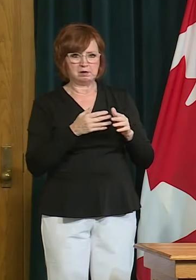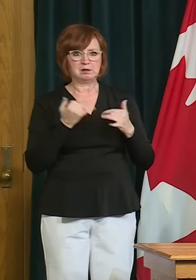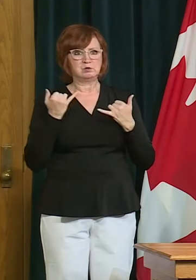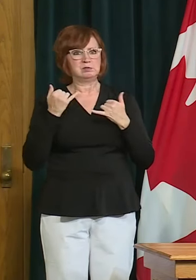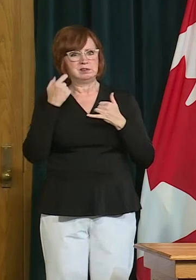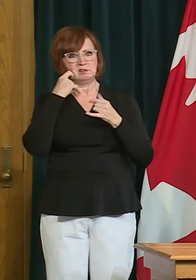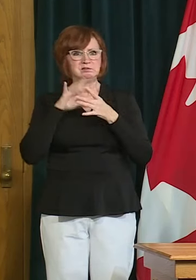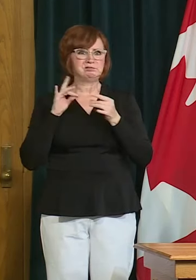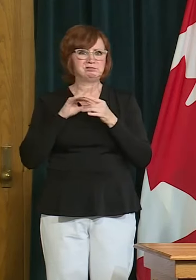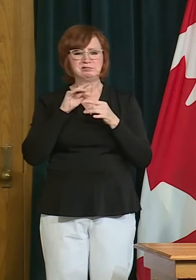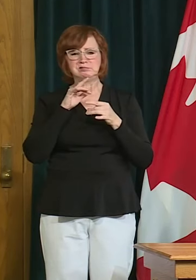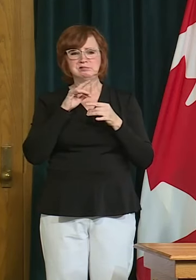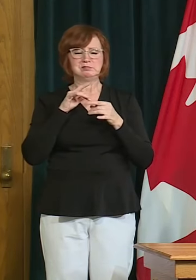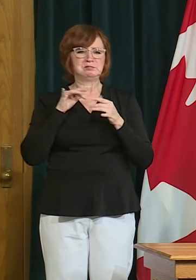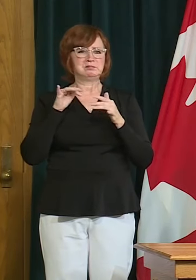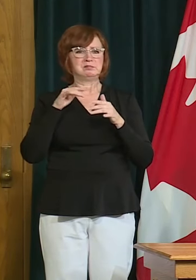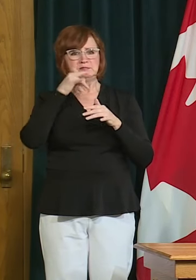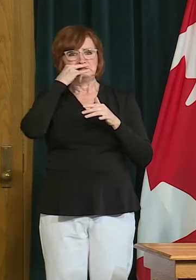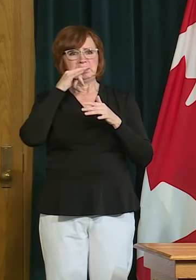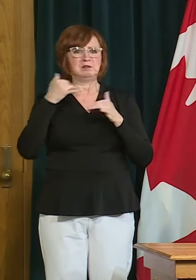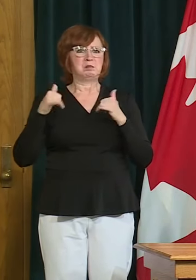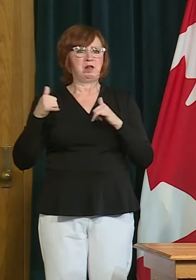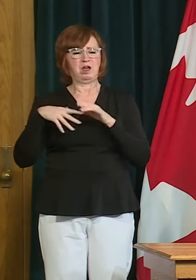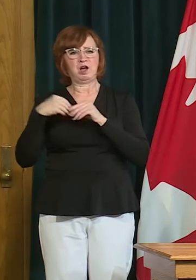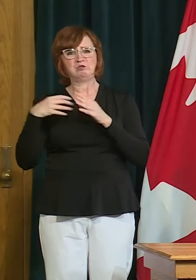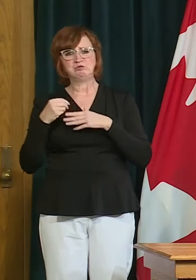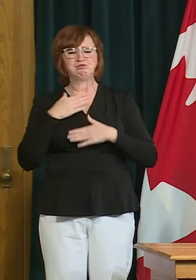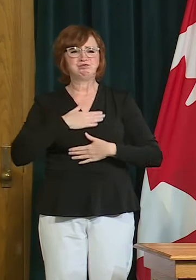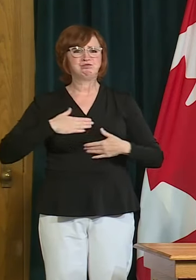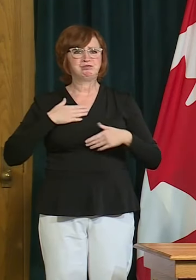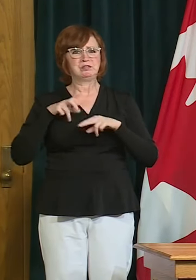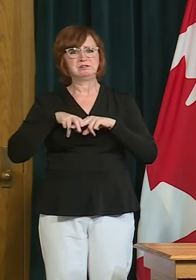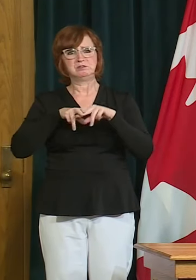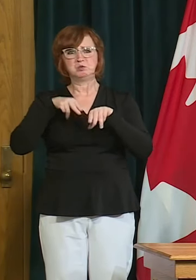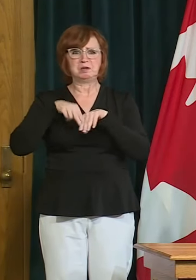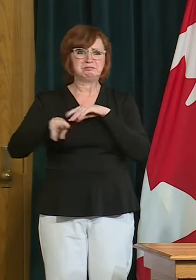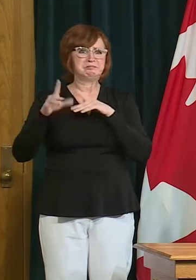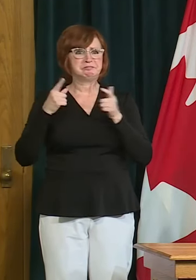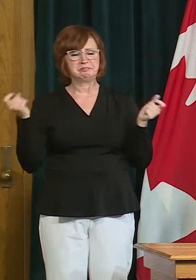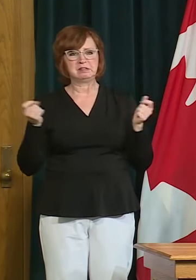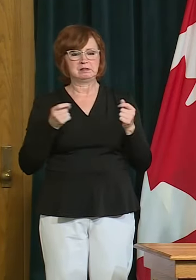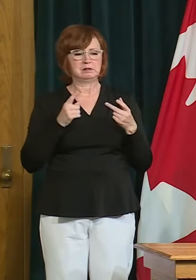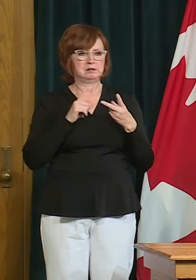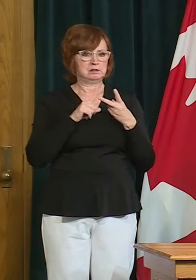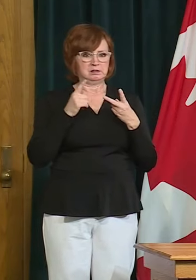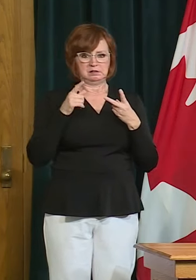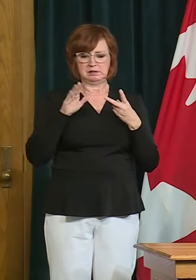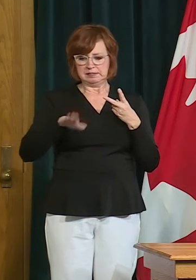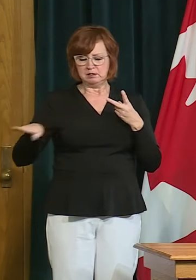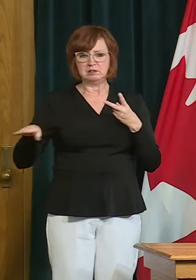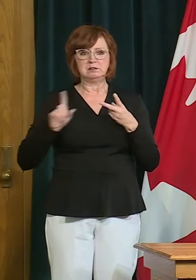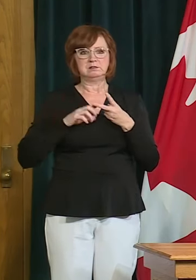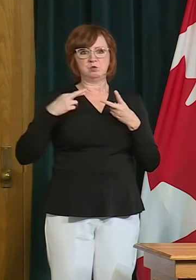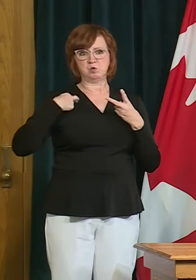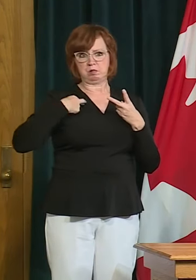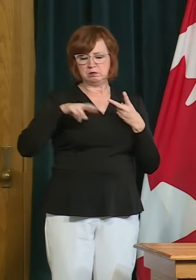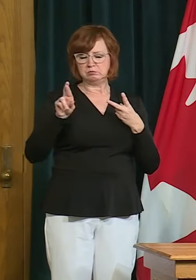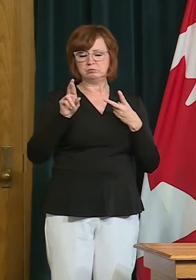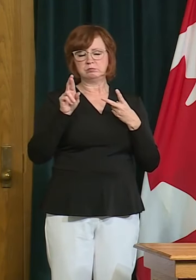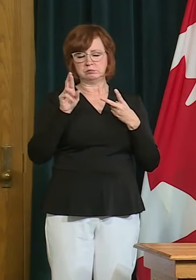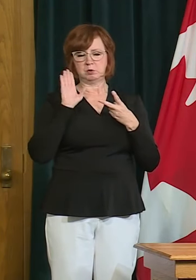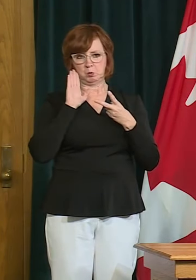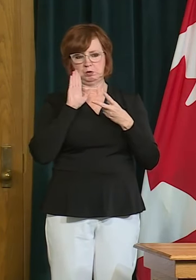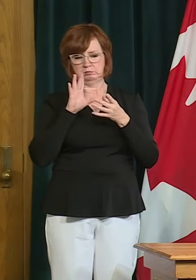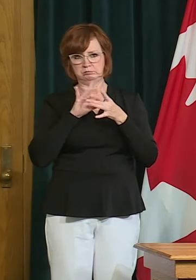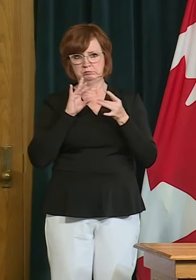activities playgrounds and and such we've have been working with our faith communities of of all faiths on on worship services we'll have more to play